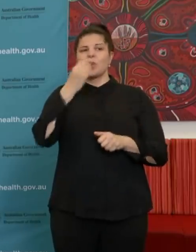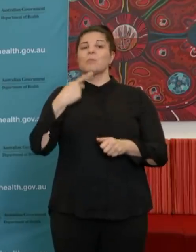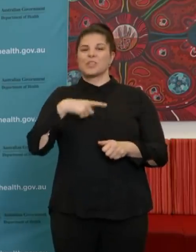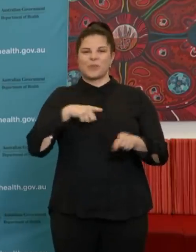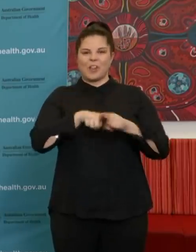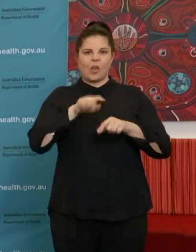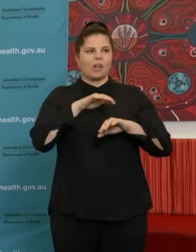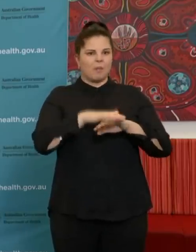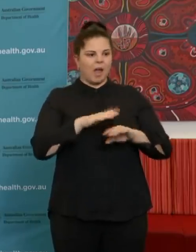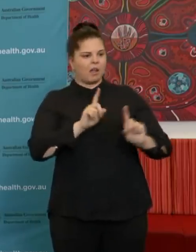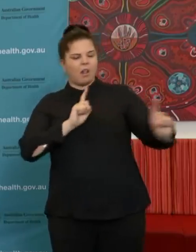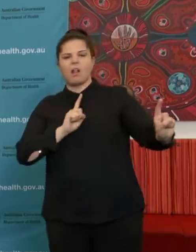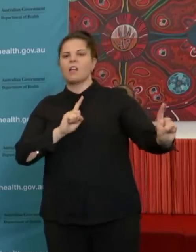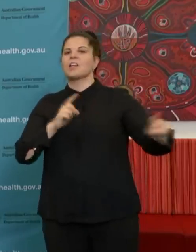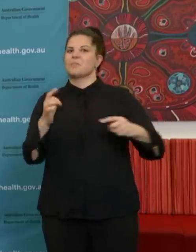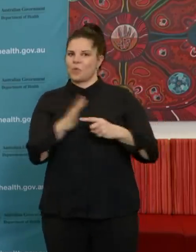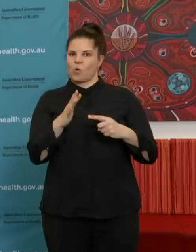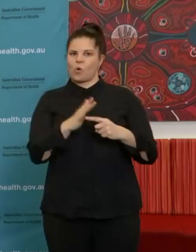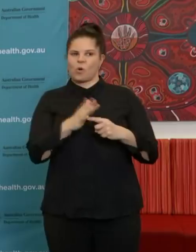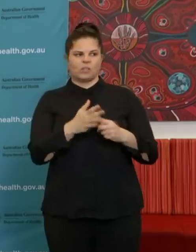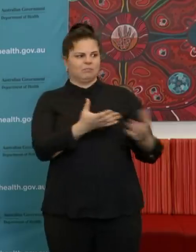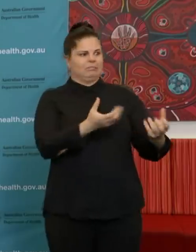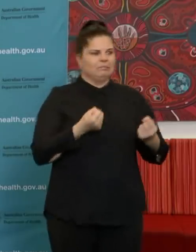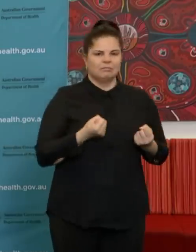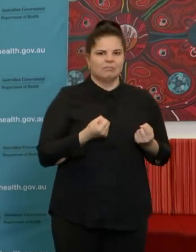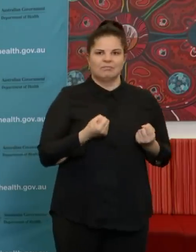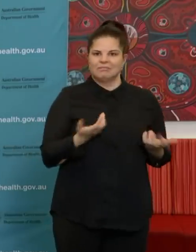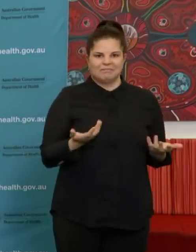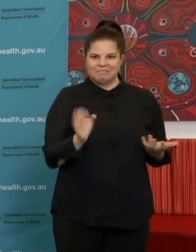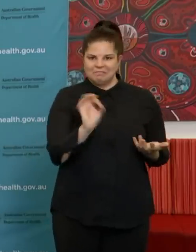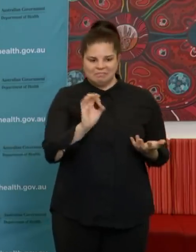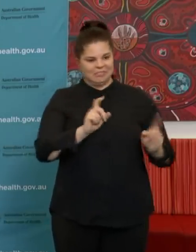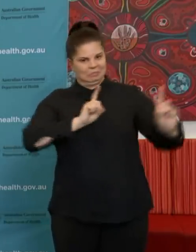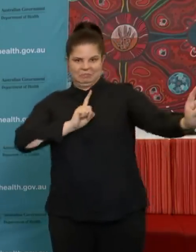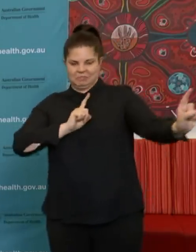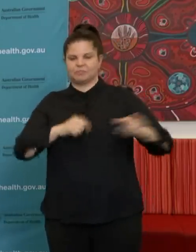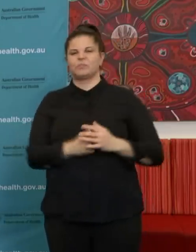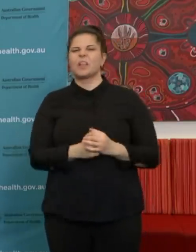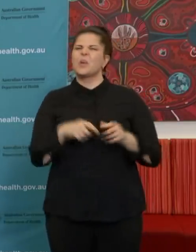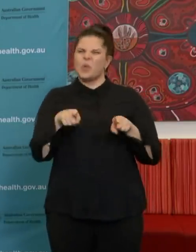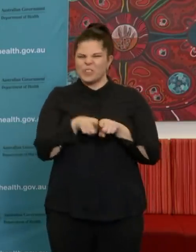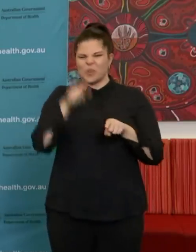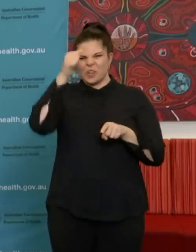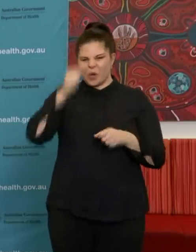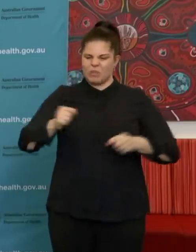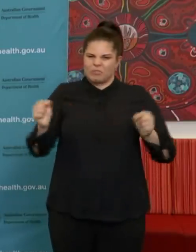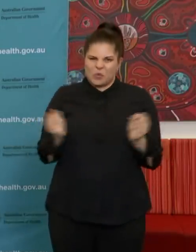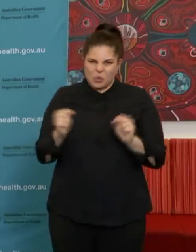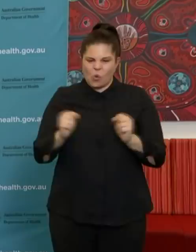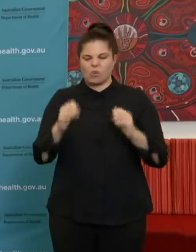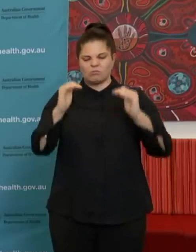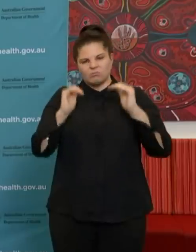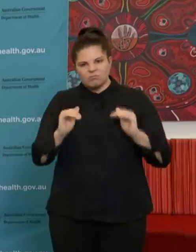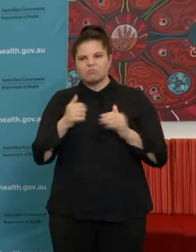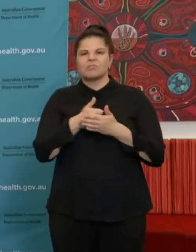distancing. But on the other side, we do know that low humidity and low temperatures do tend to promote